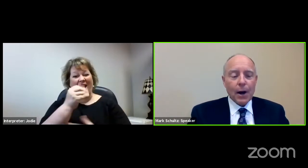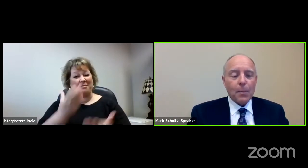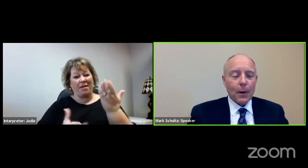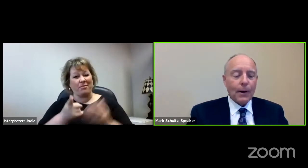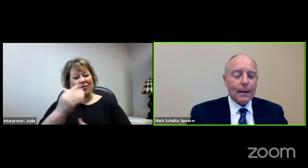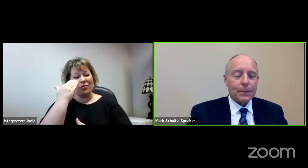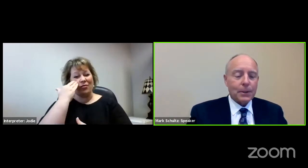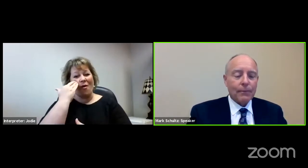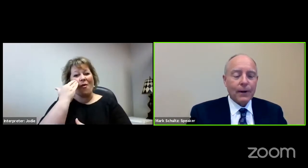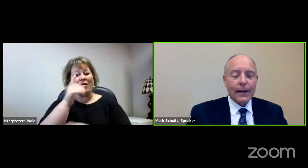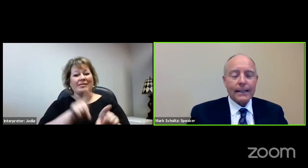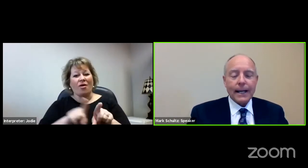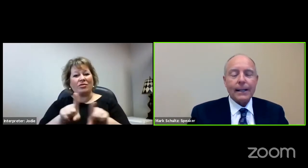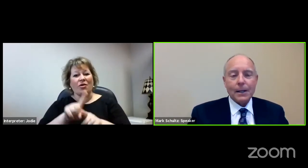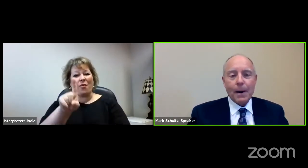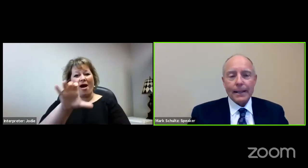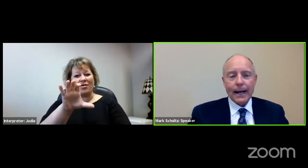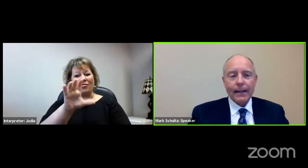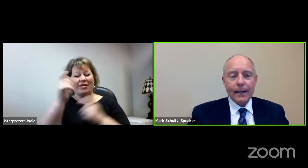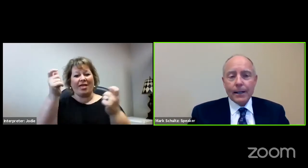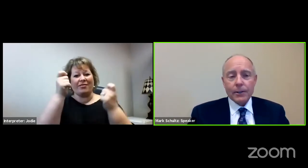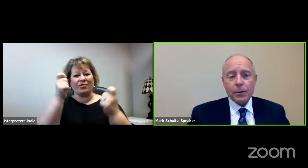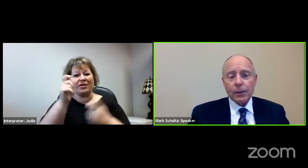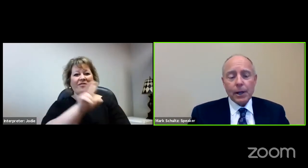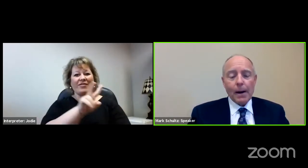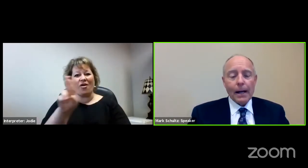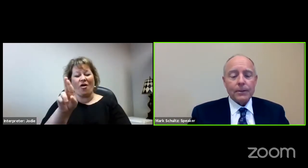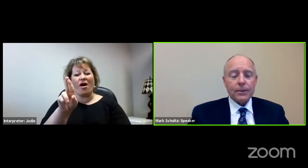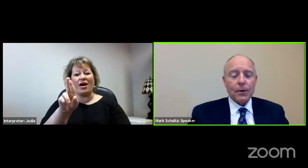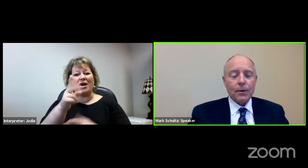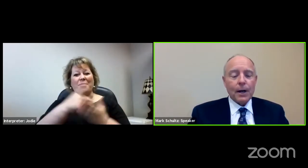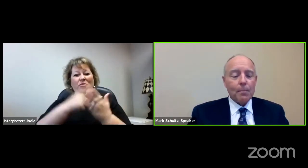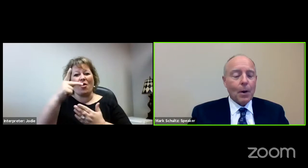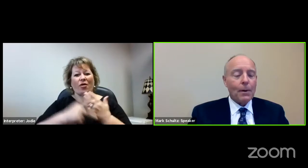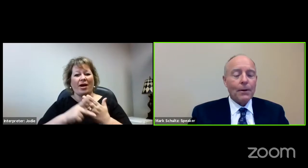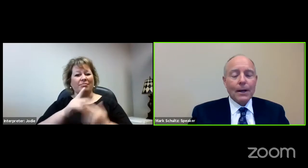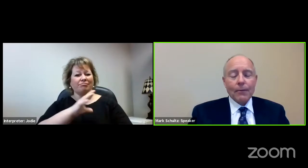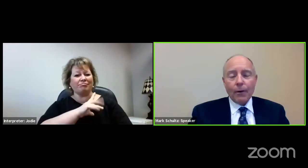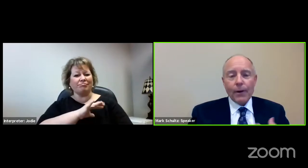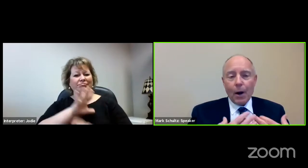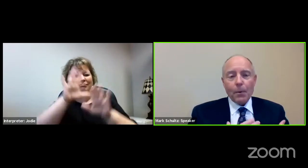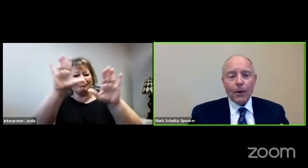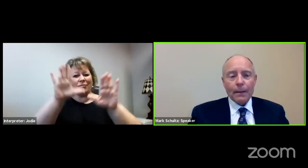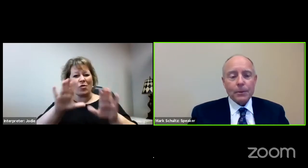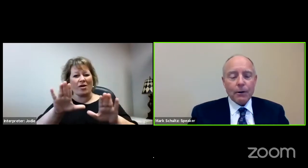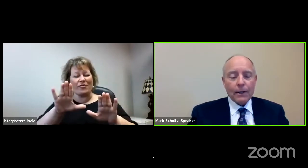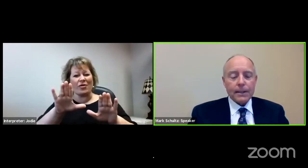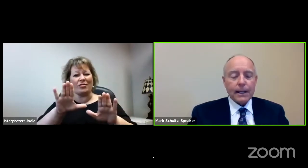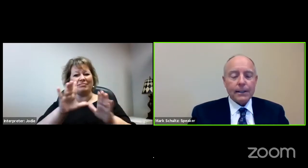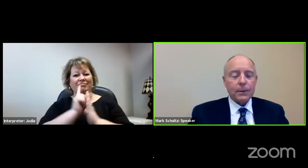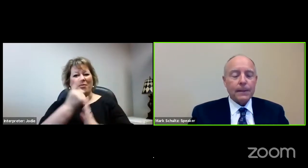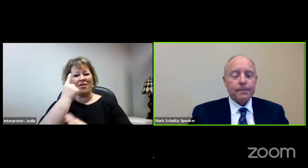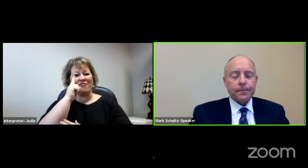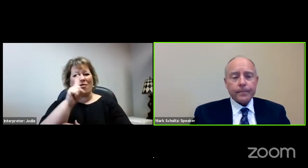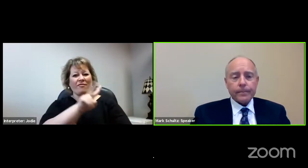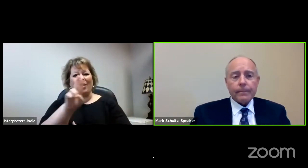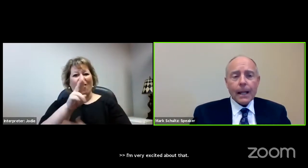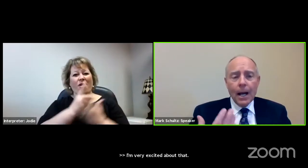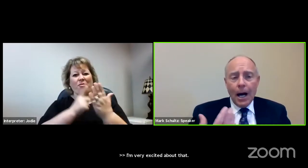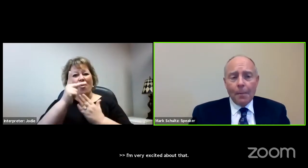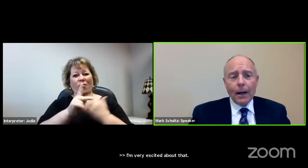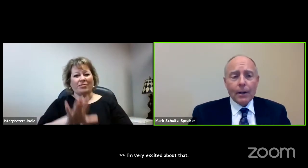of the VR program so I'm very excited about that. It's truly a milestone moment for VR programs across the country.